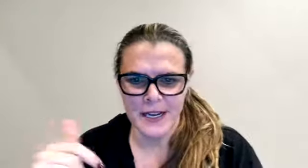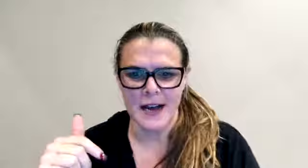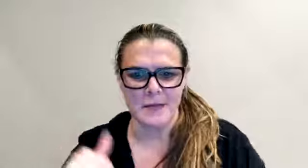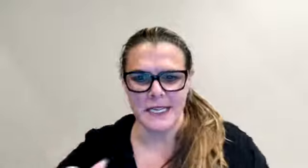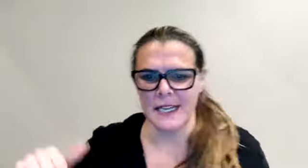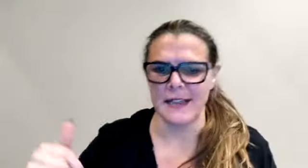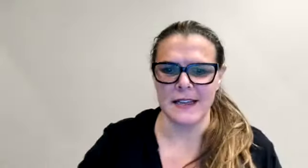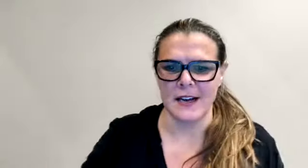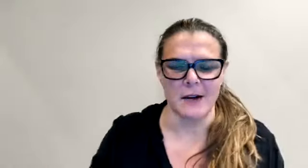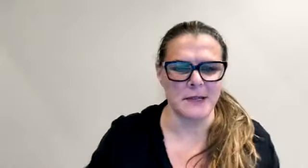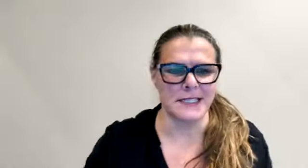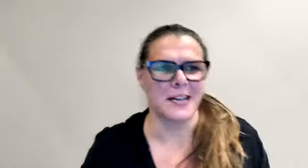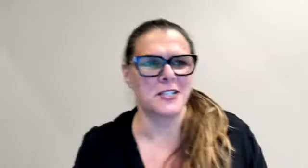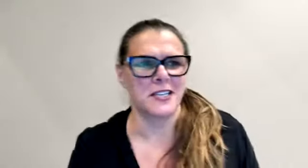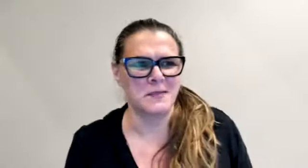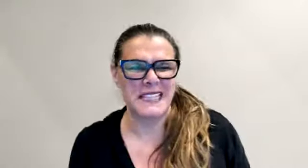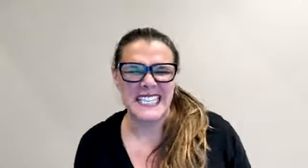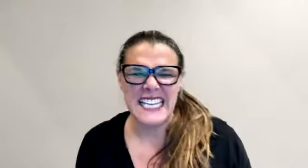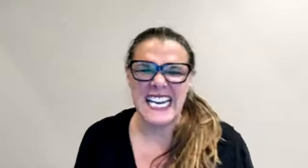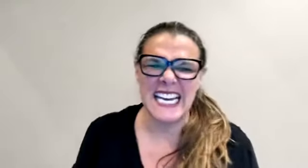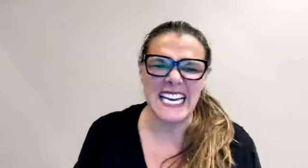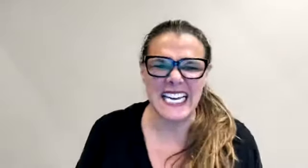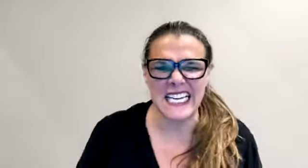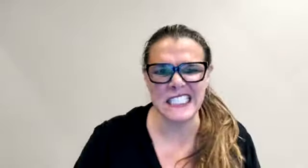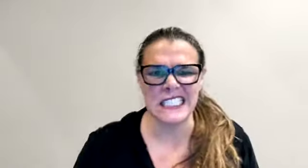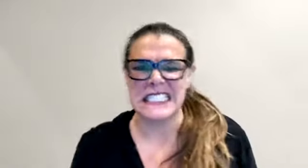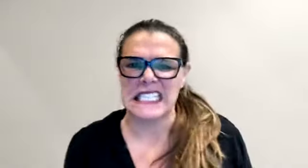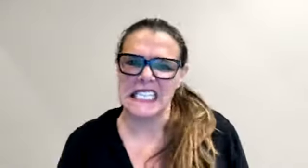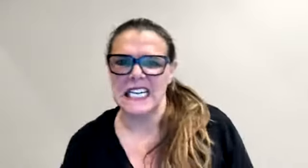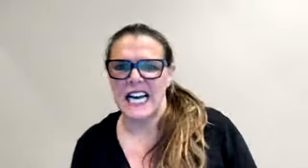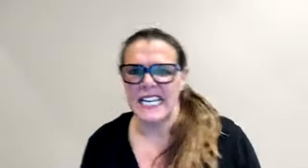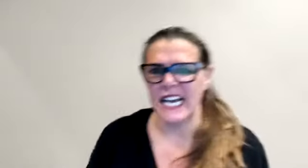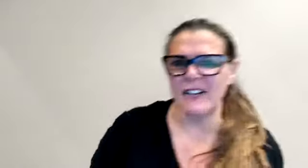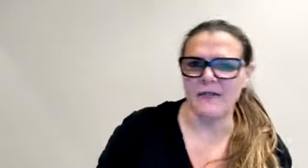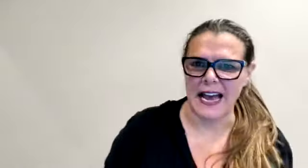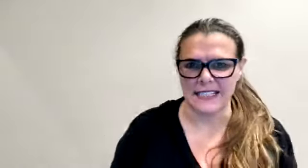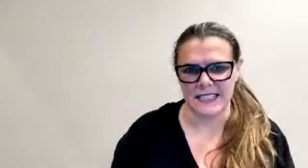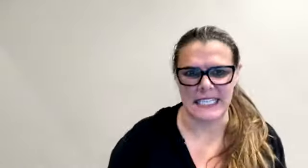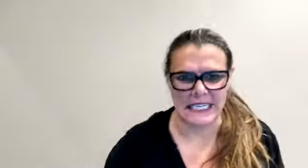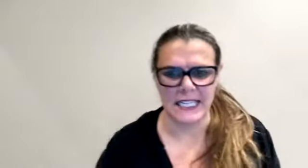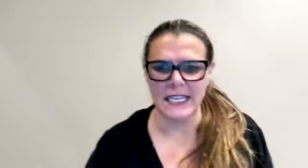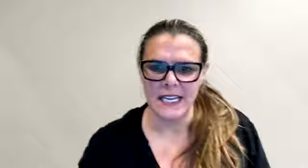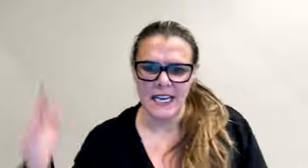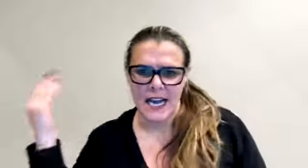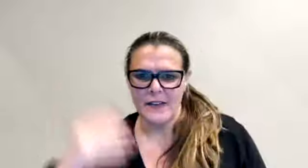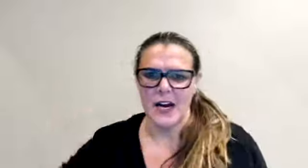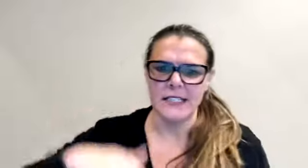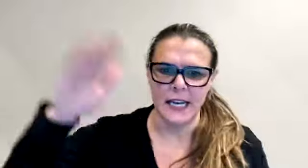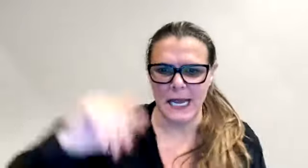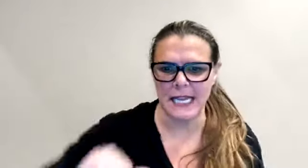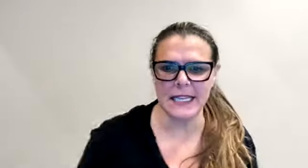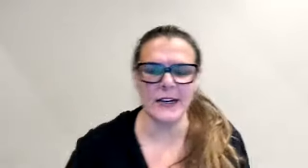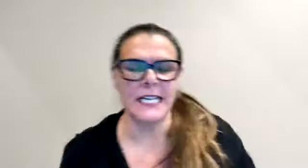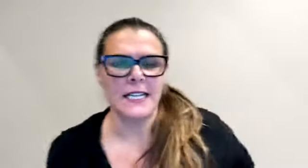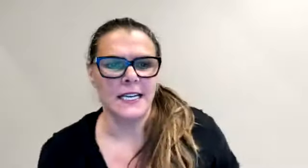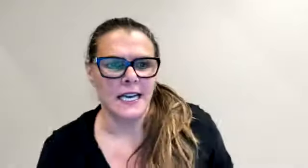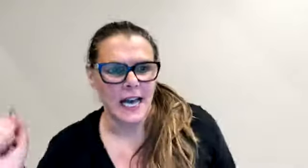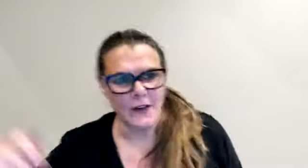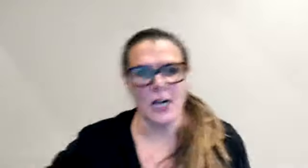comment in the comment section. Just be like, yeah, I kind of vacillate. Like, I have a hard time, hey, Larry, I have a hard